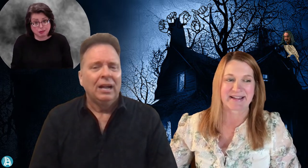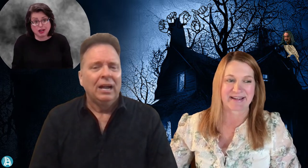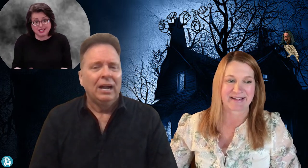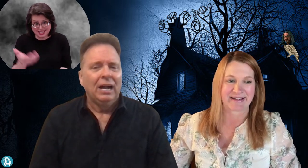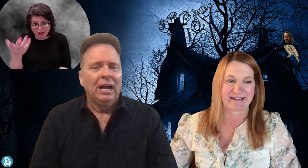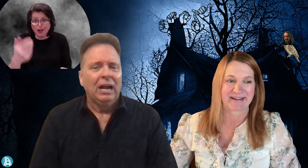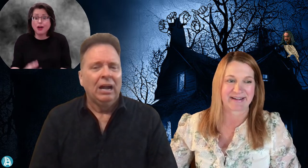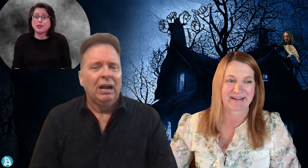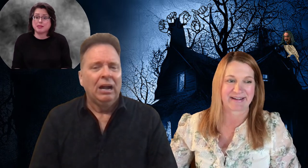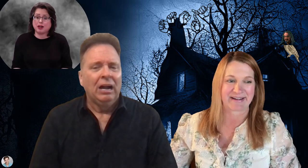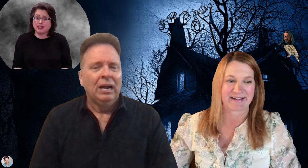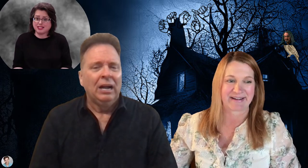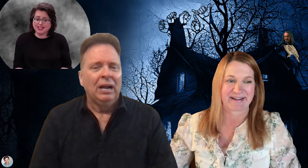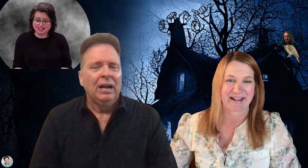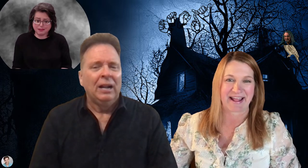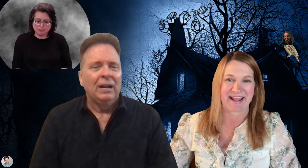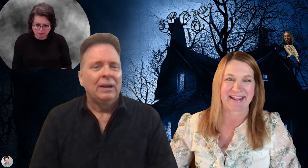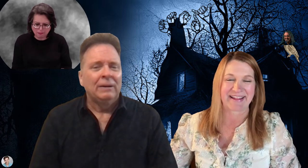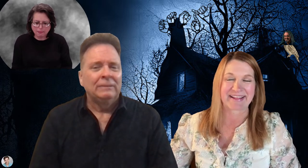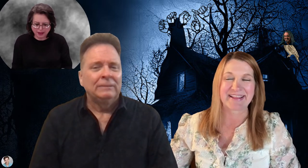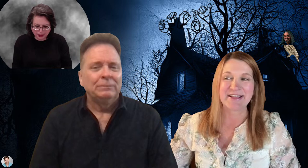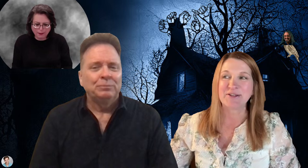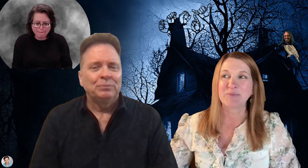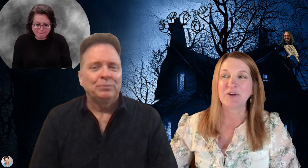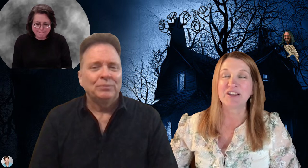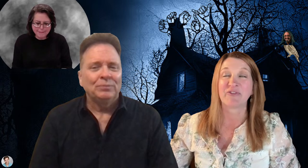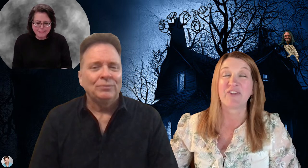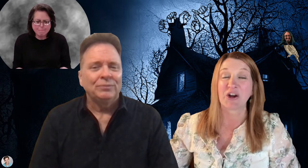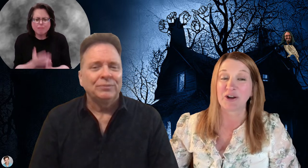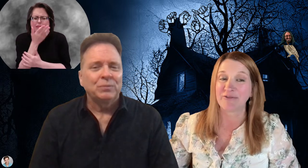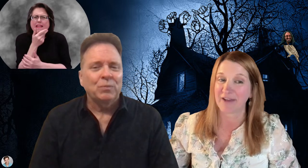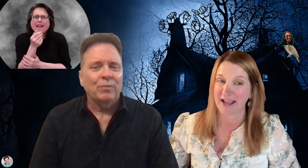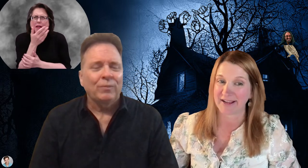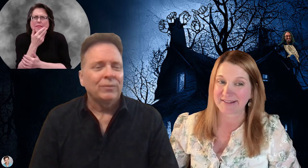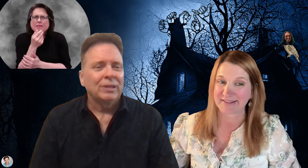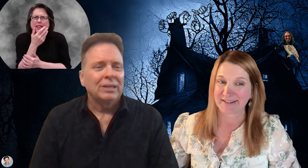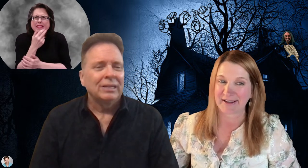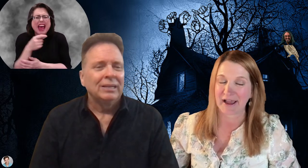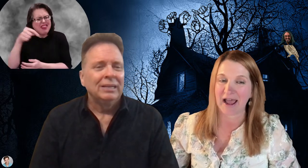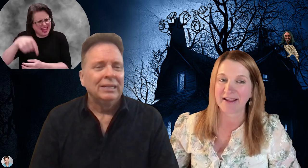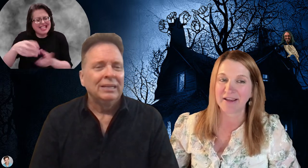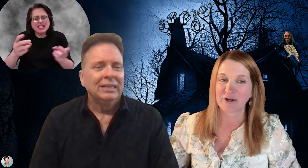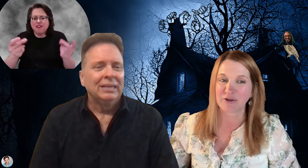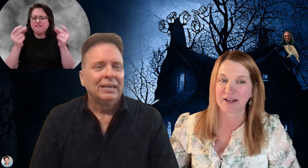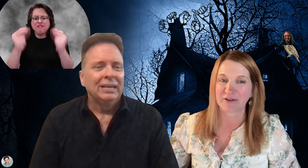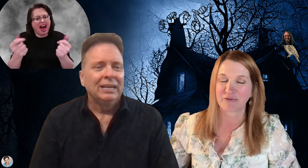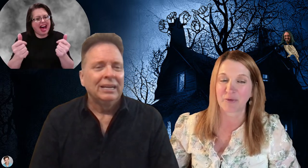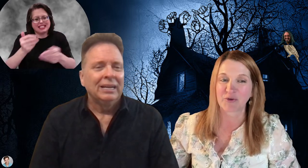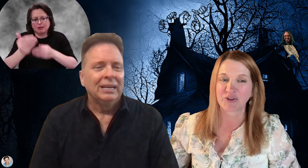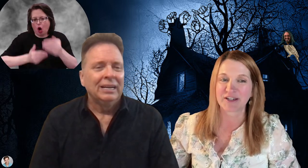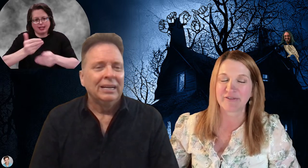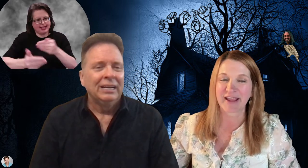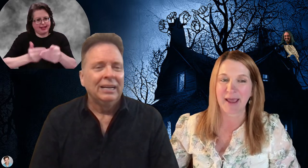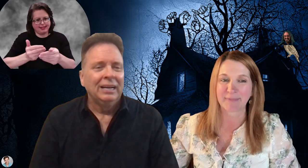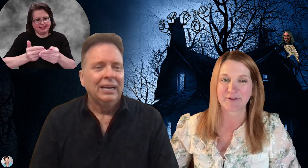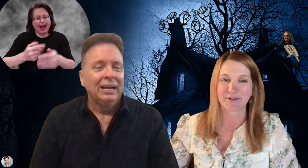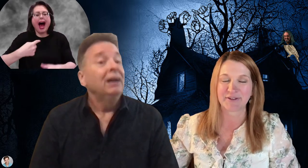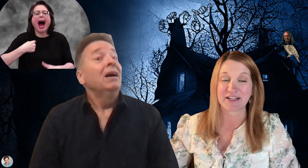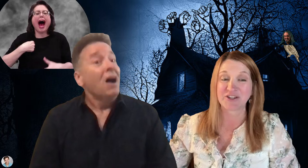the process. How long was the process? This was very fast. I got a grant from creative capital in